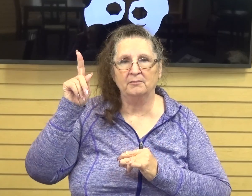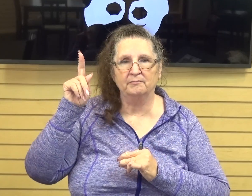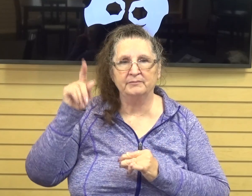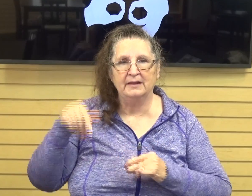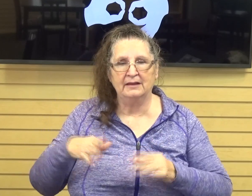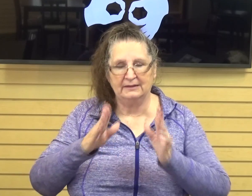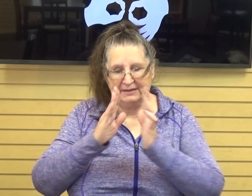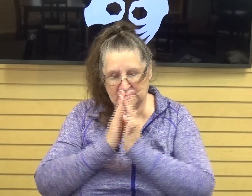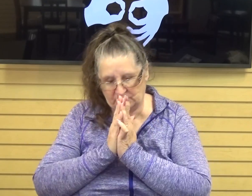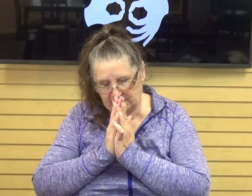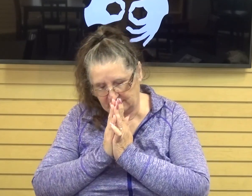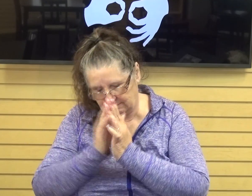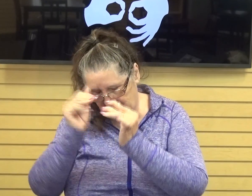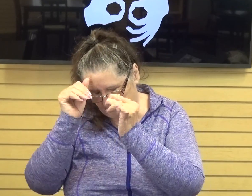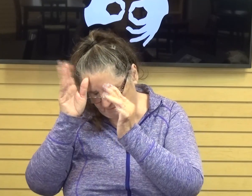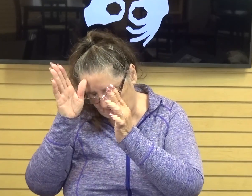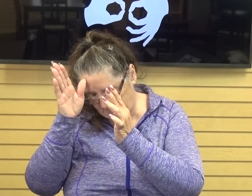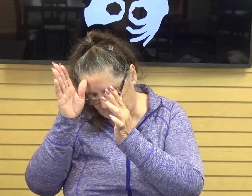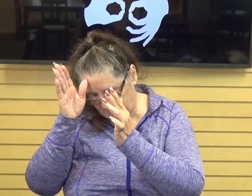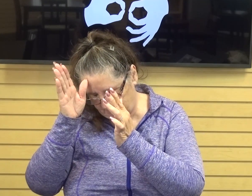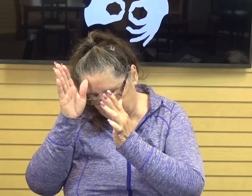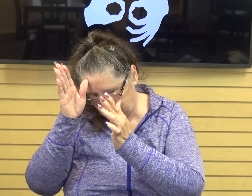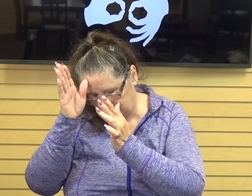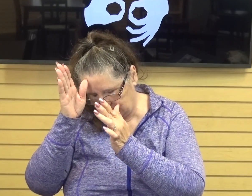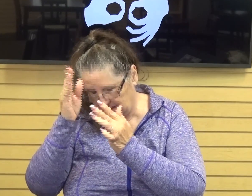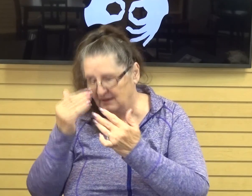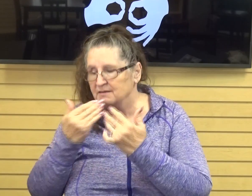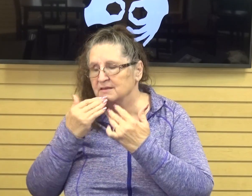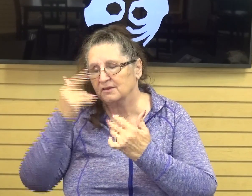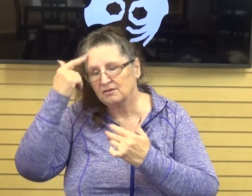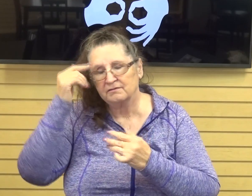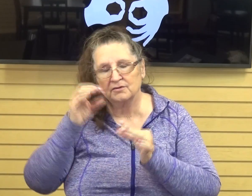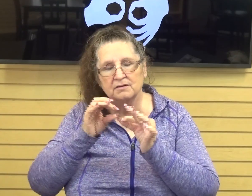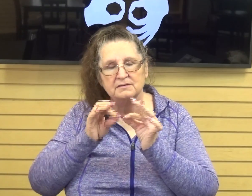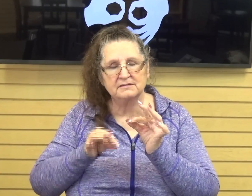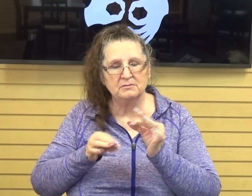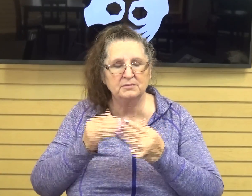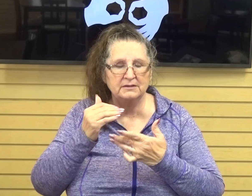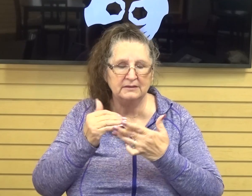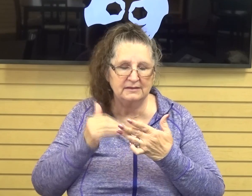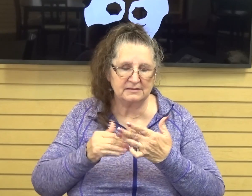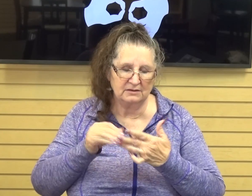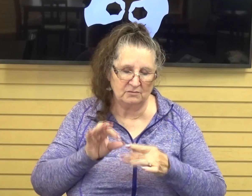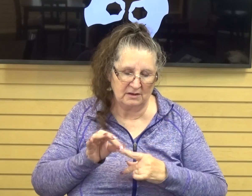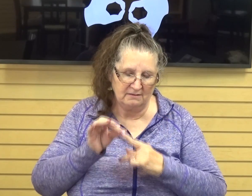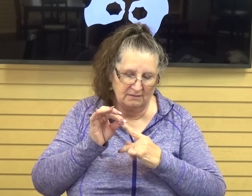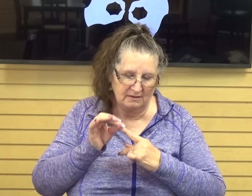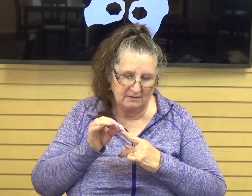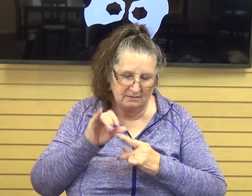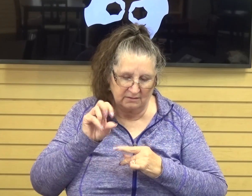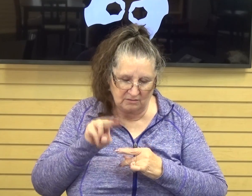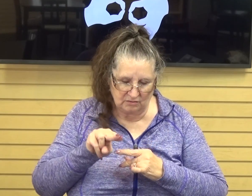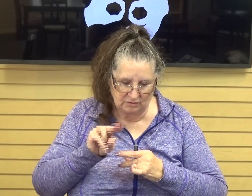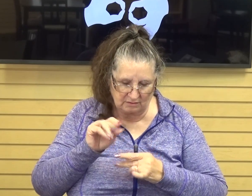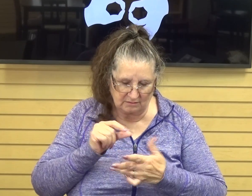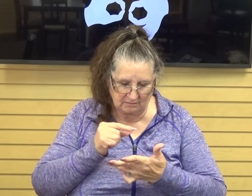Father, we thank you for this simple little lesson that we find in John's Gospel Chapter 4,